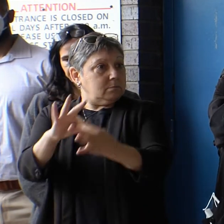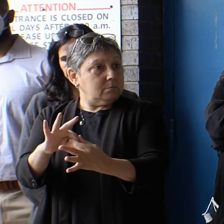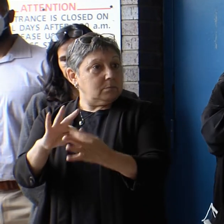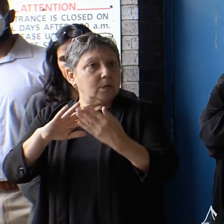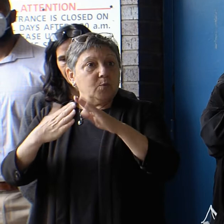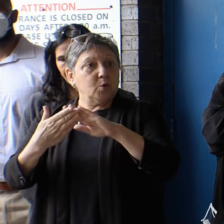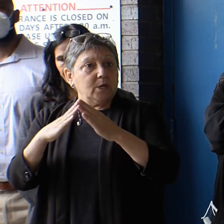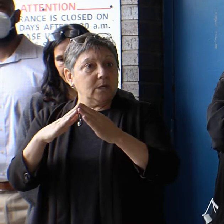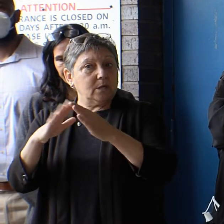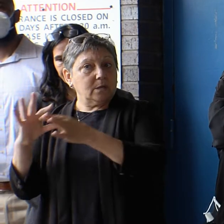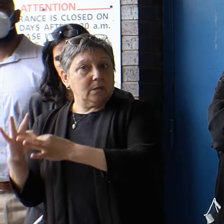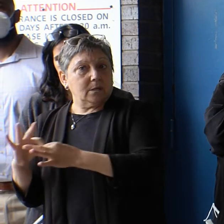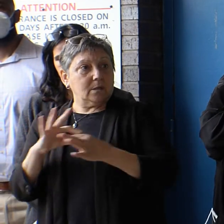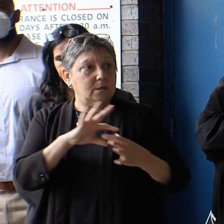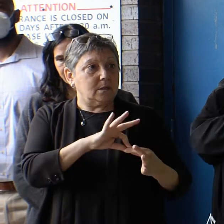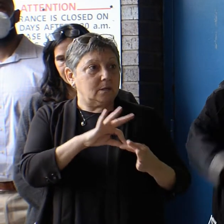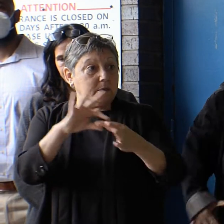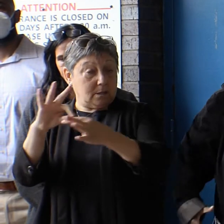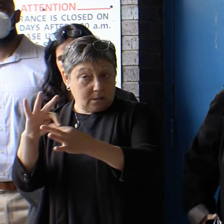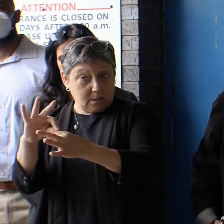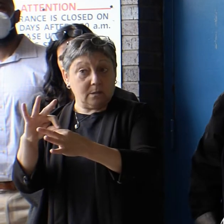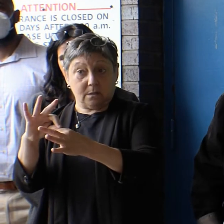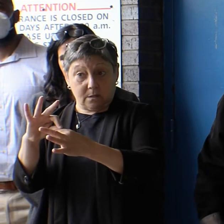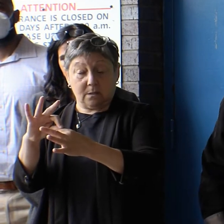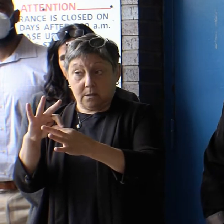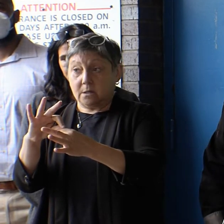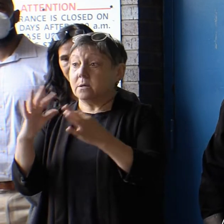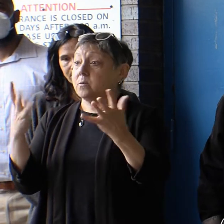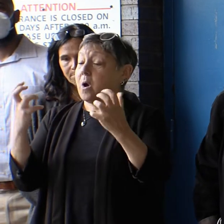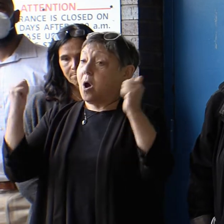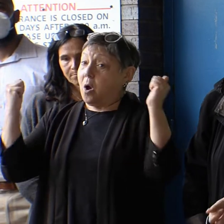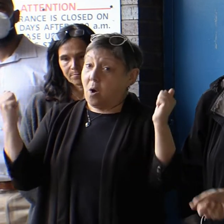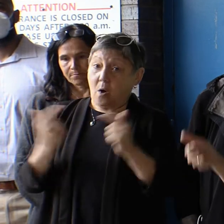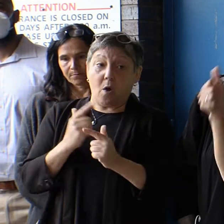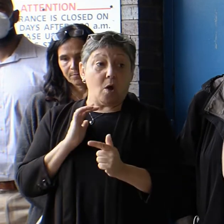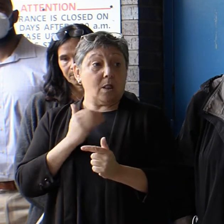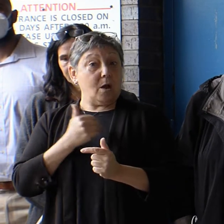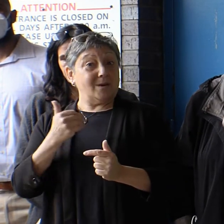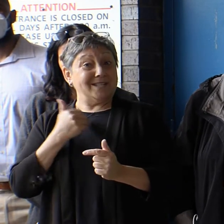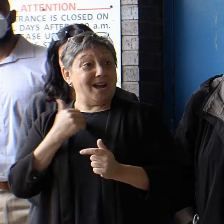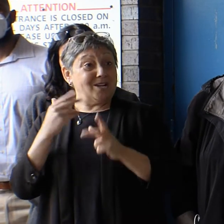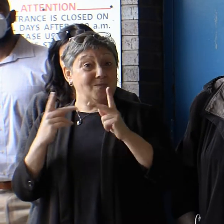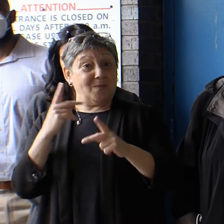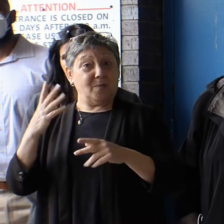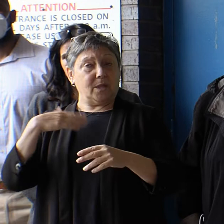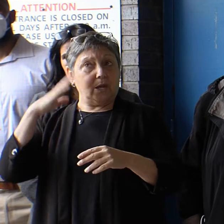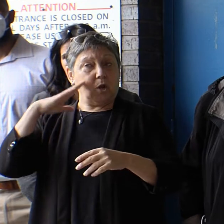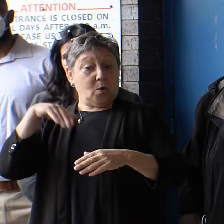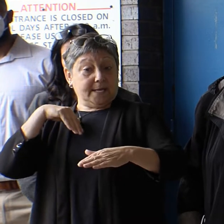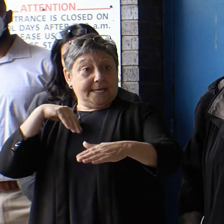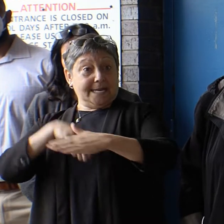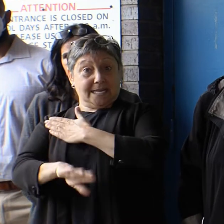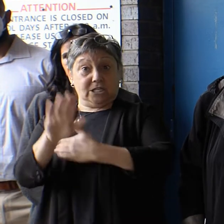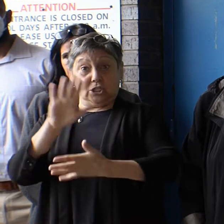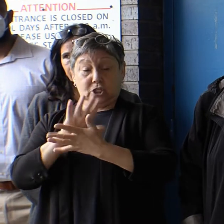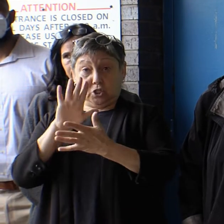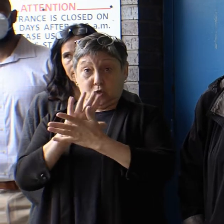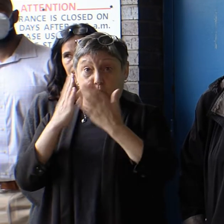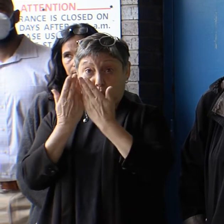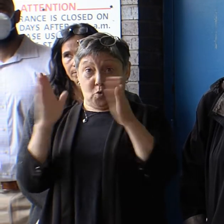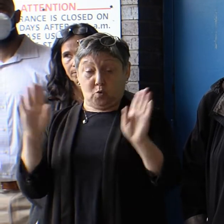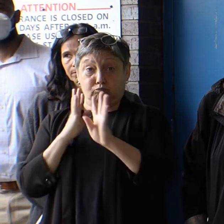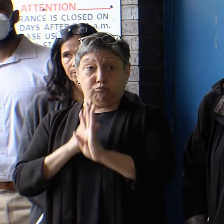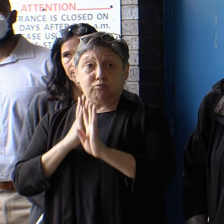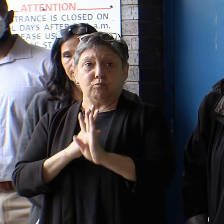community. And we want every one of our young people to know that when they walk into these spaces here, they're walking